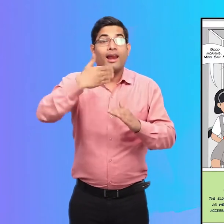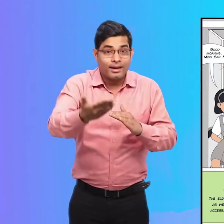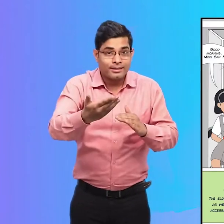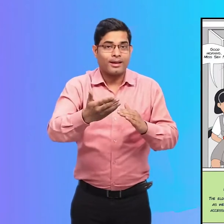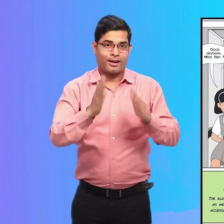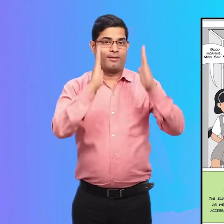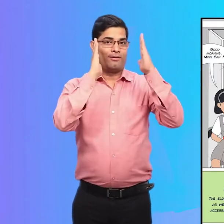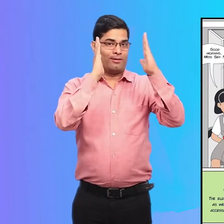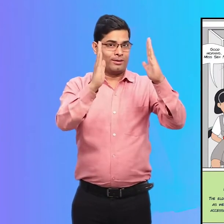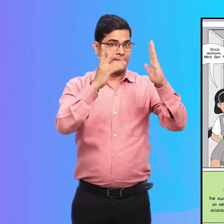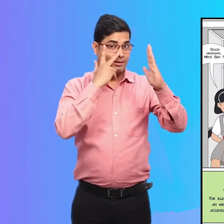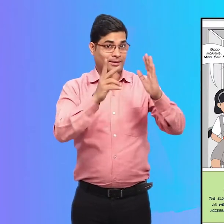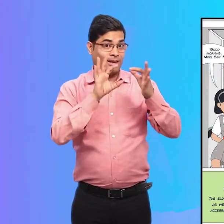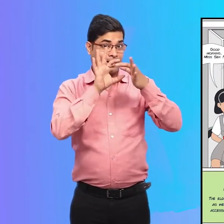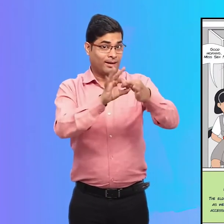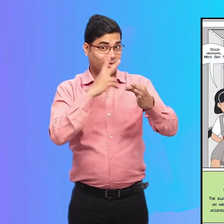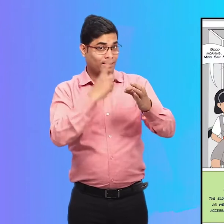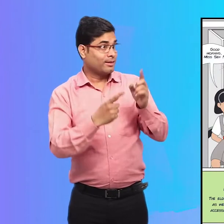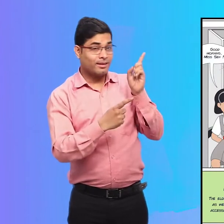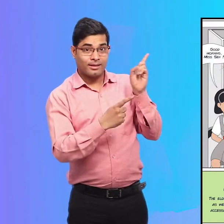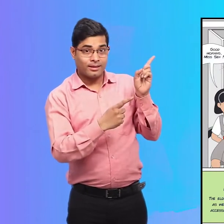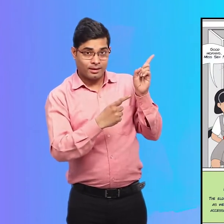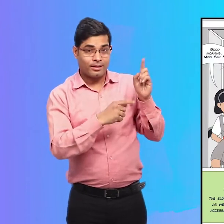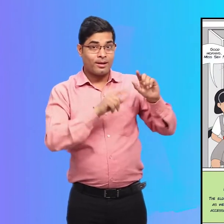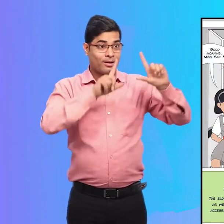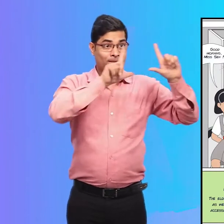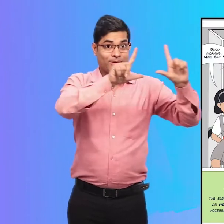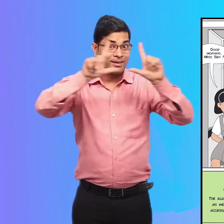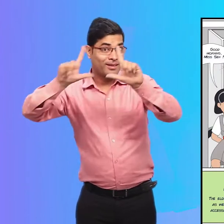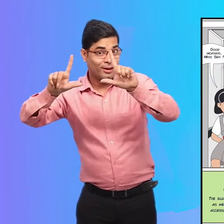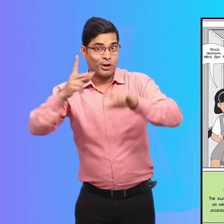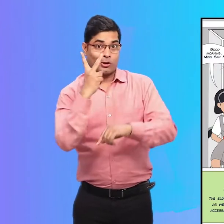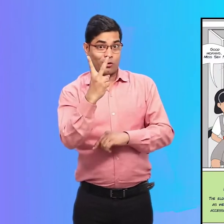which has two pictures.